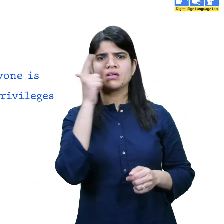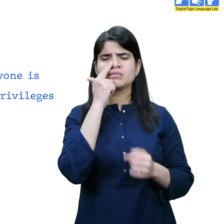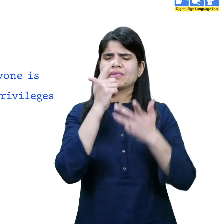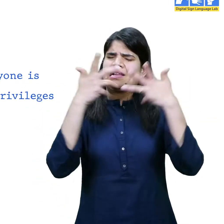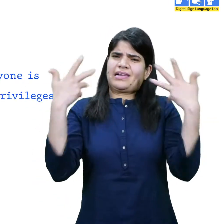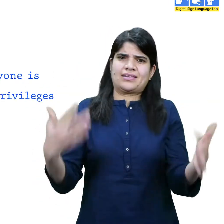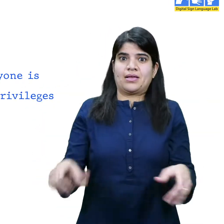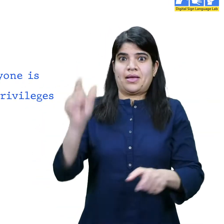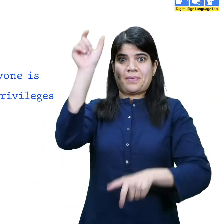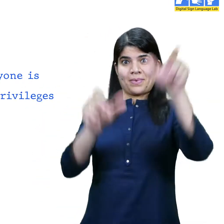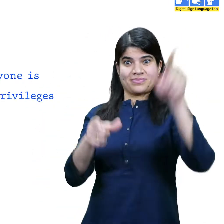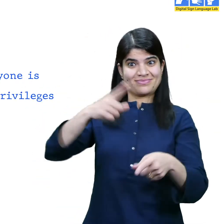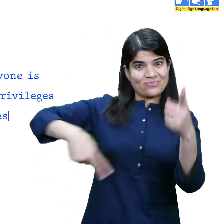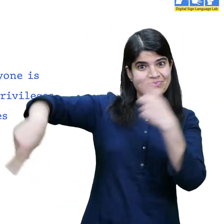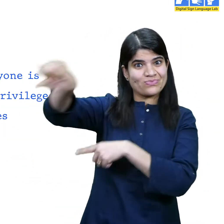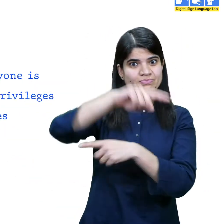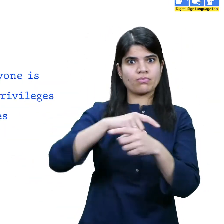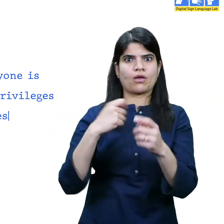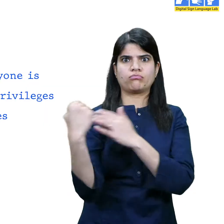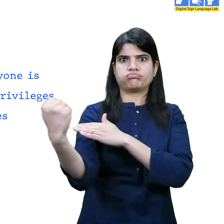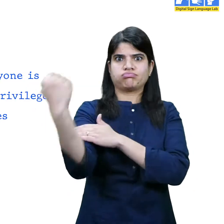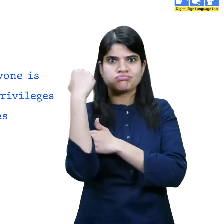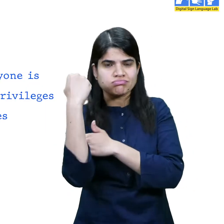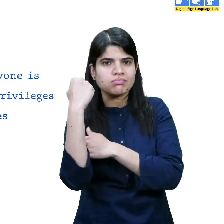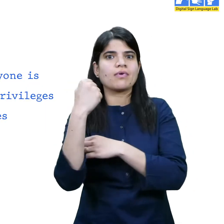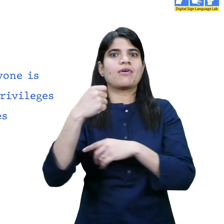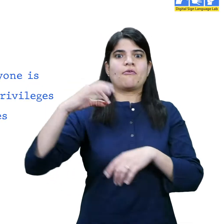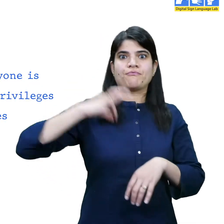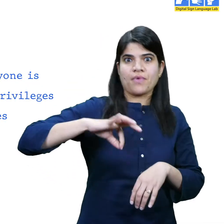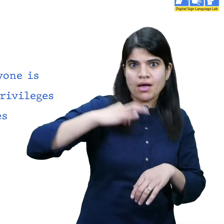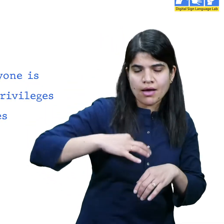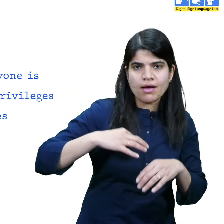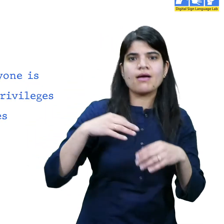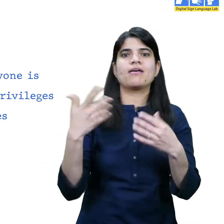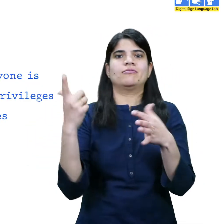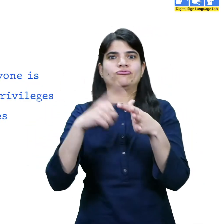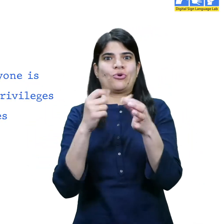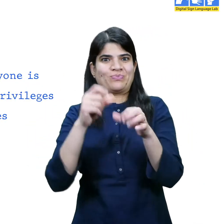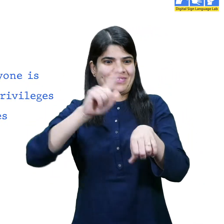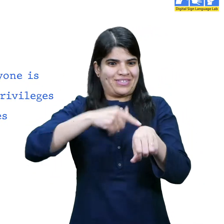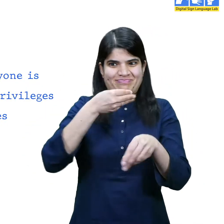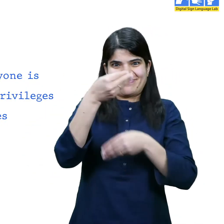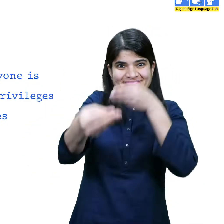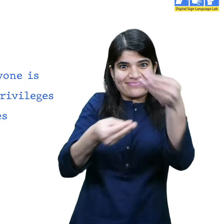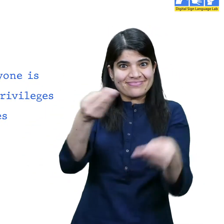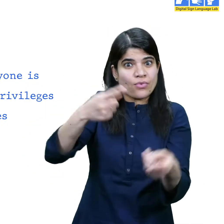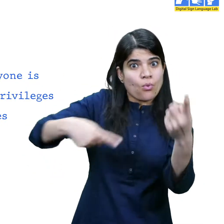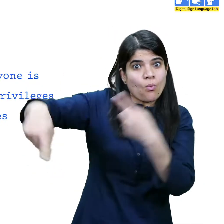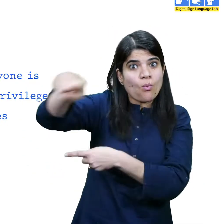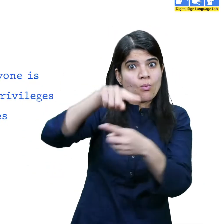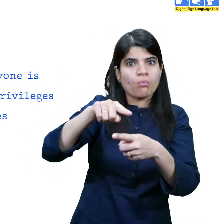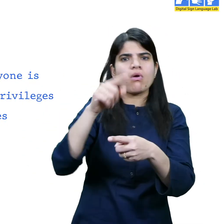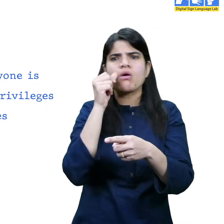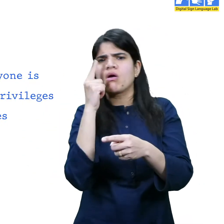everyone is granted the same rights, privileges and access to opportunities as everyone else.